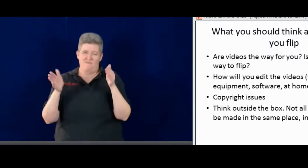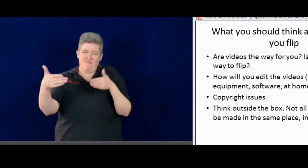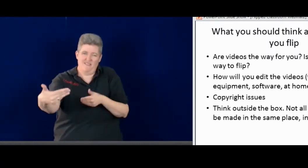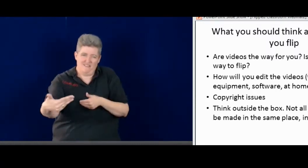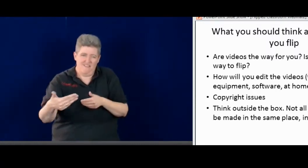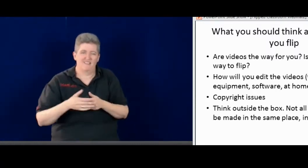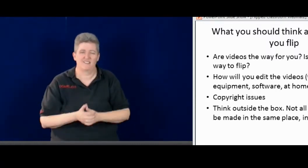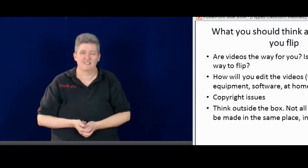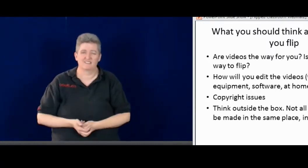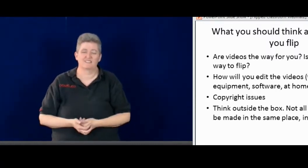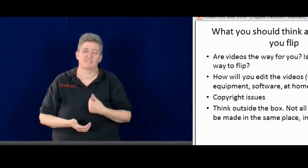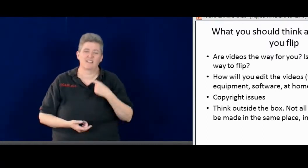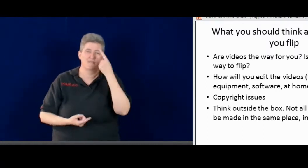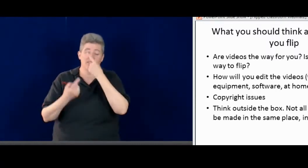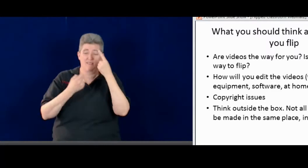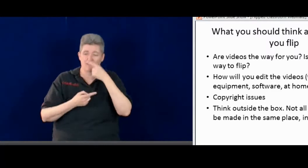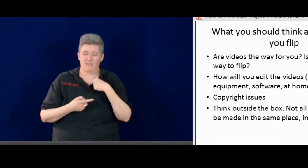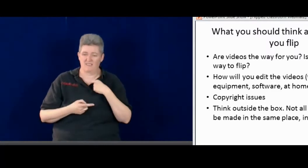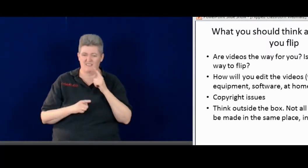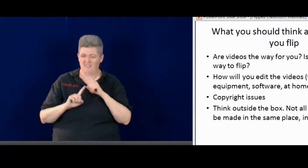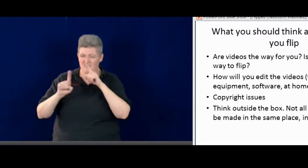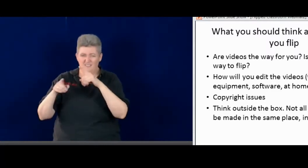And think outside the box.